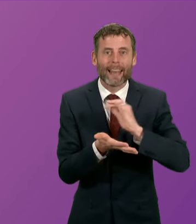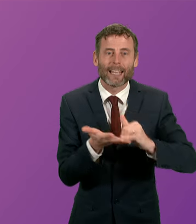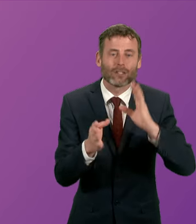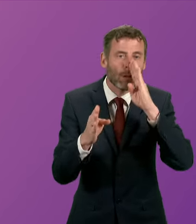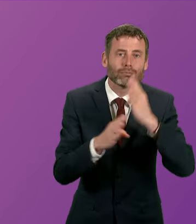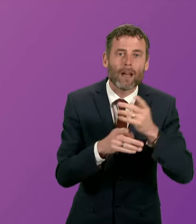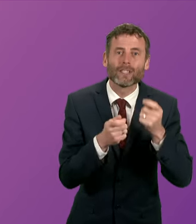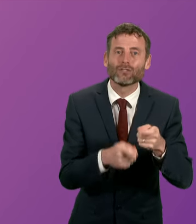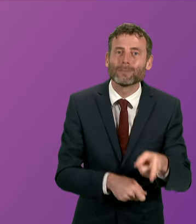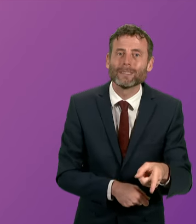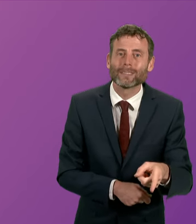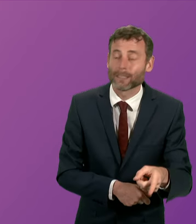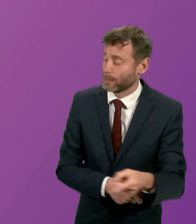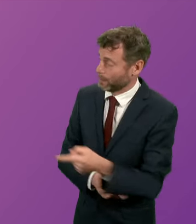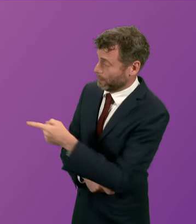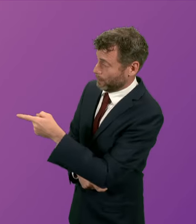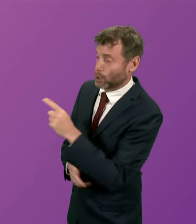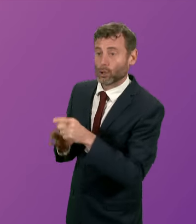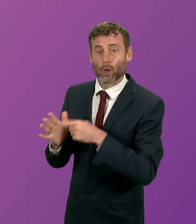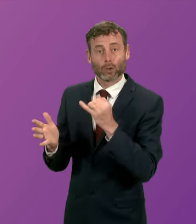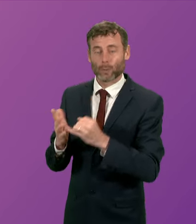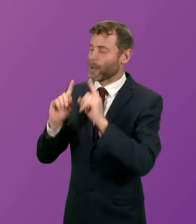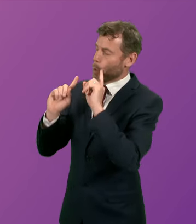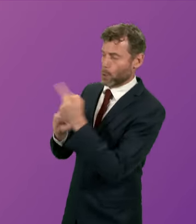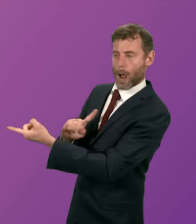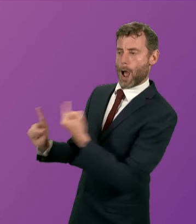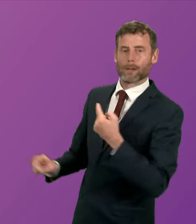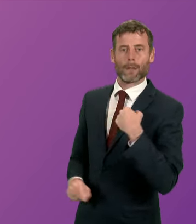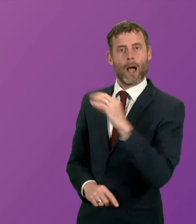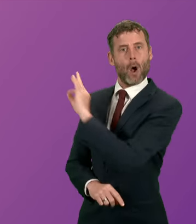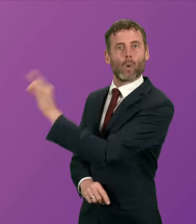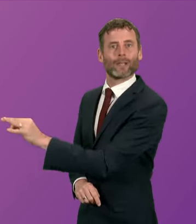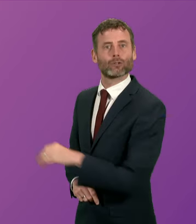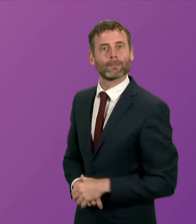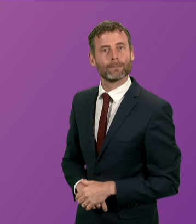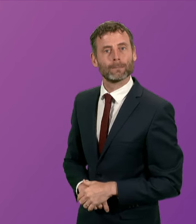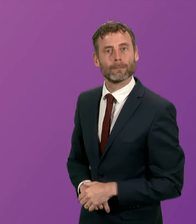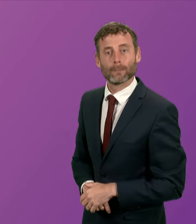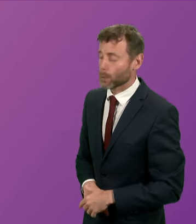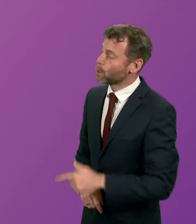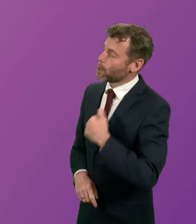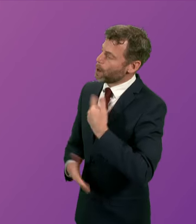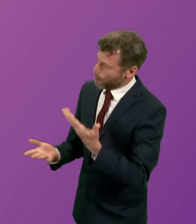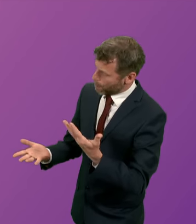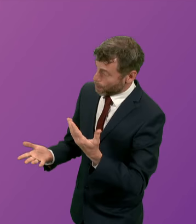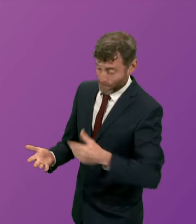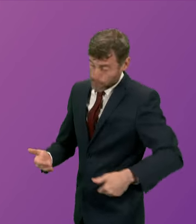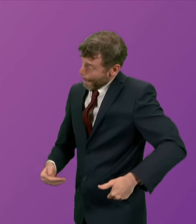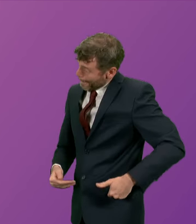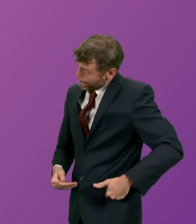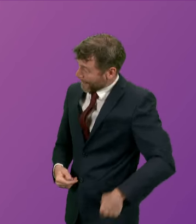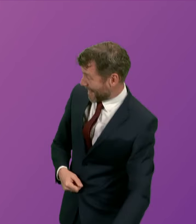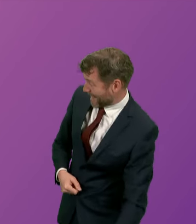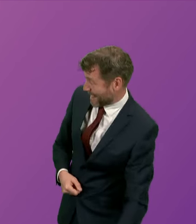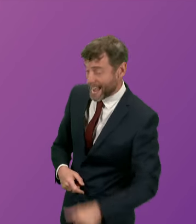and John Swinney very deliberately failed to answer the question. So let me tell them, just for hip, knee